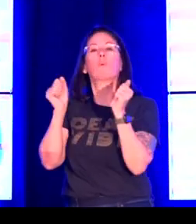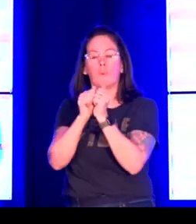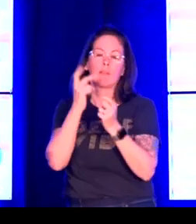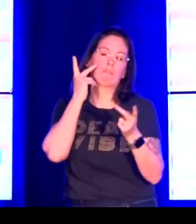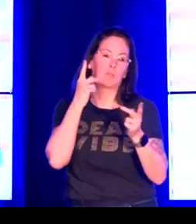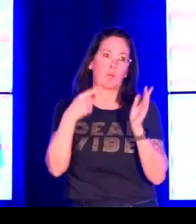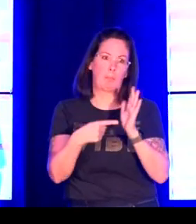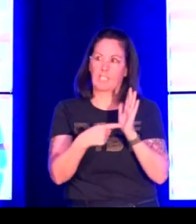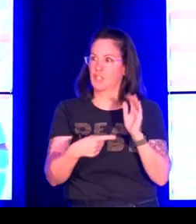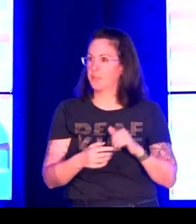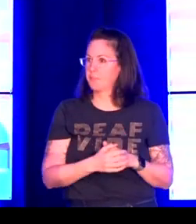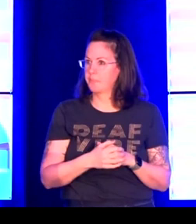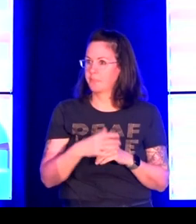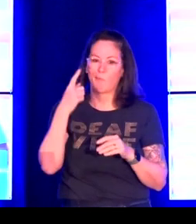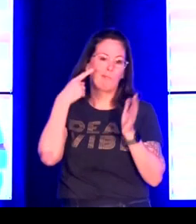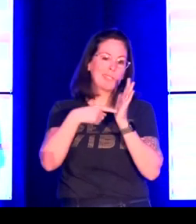Borstel